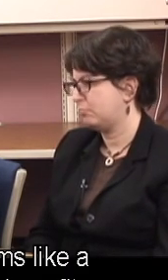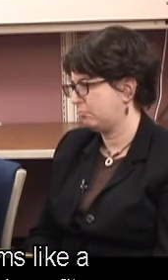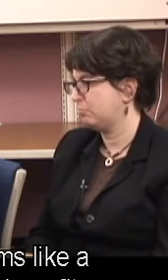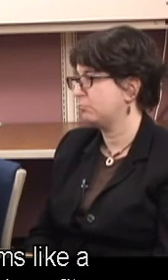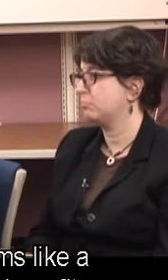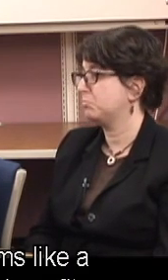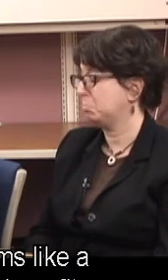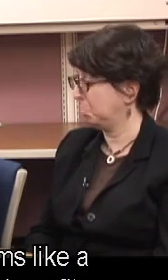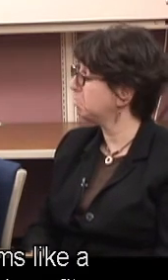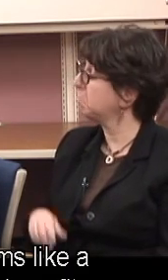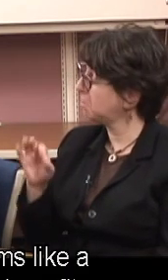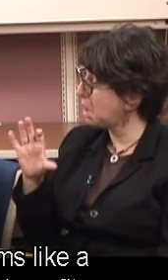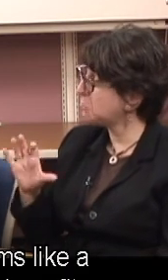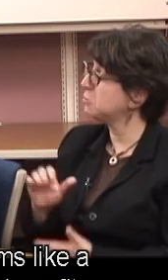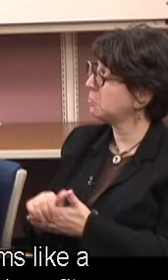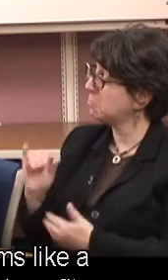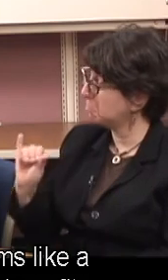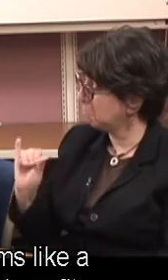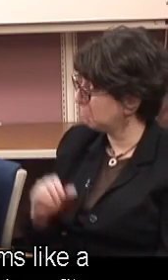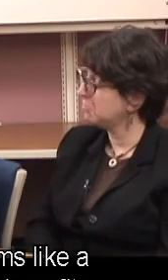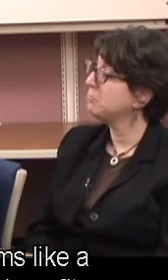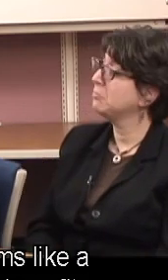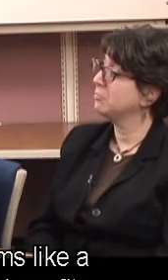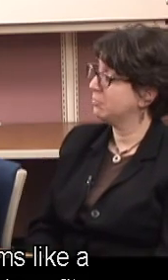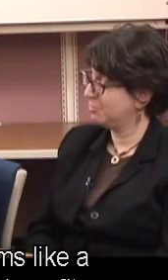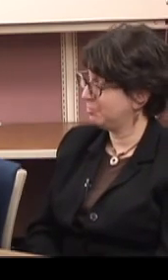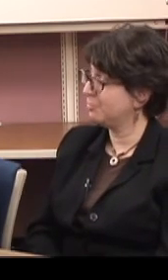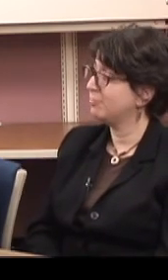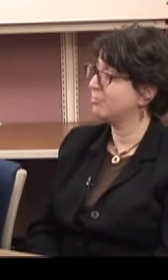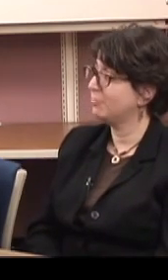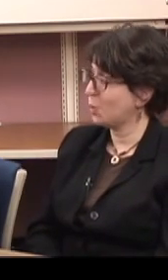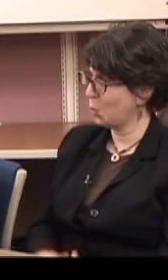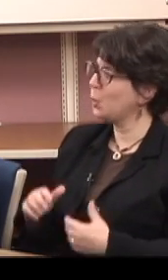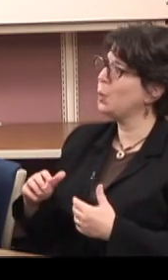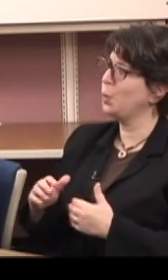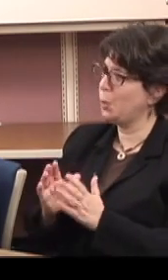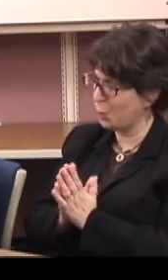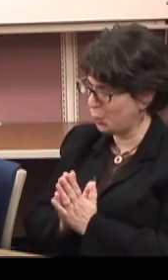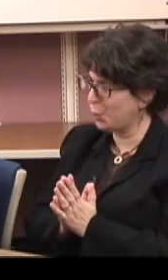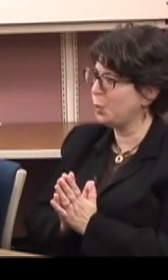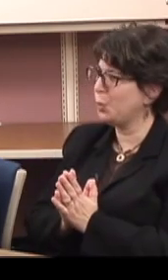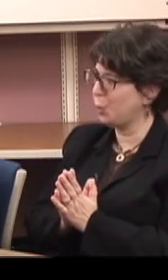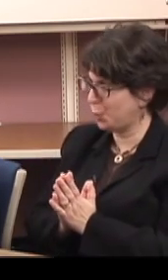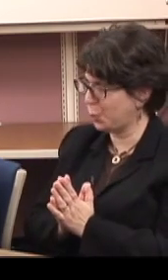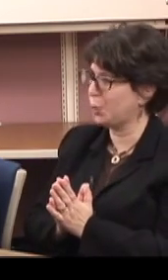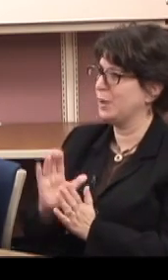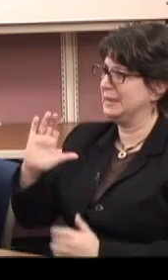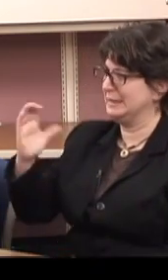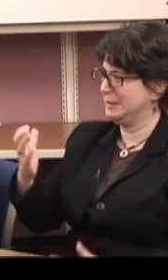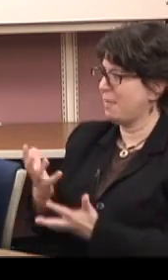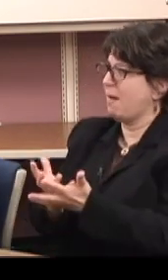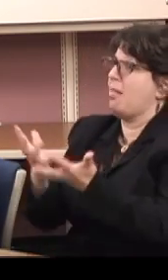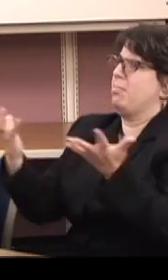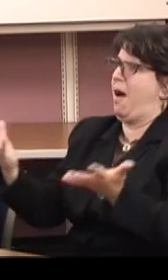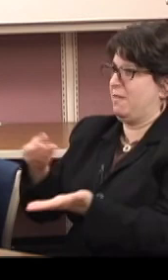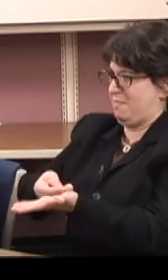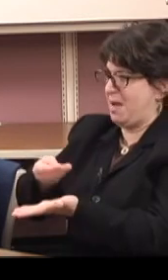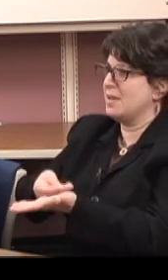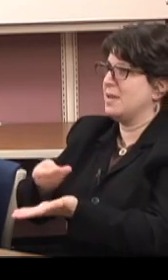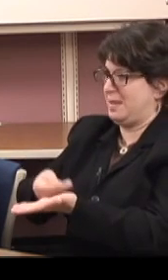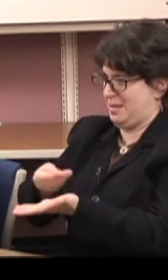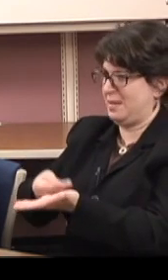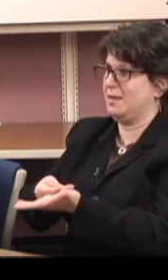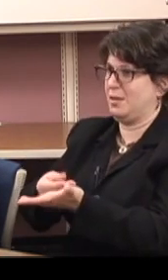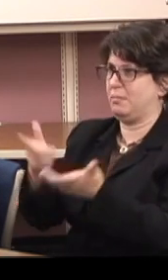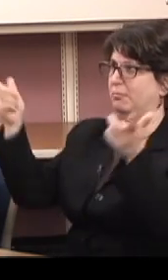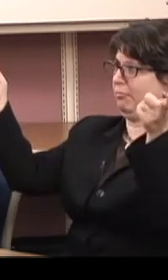$900. Okay. Hmm. That seems like a lot of money for someone on both benefit programs. So we may talk